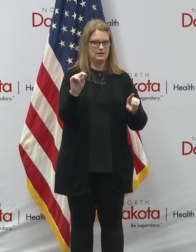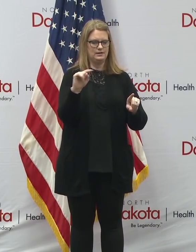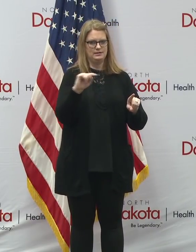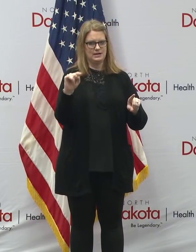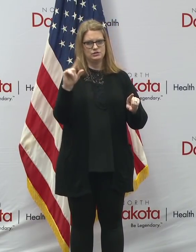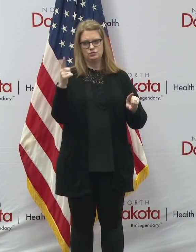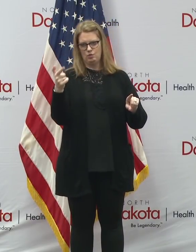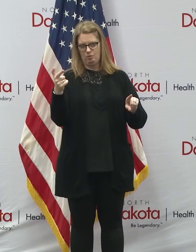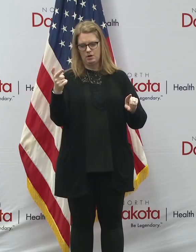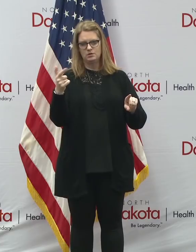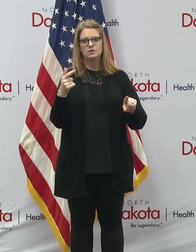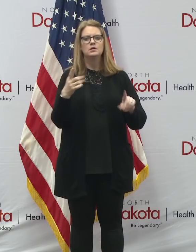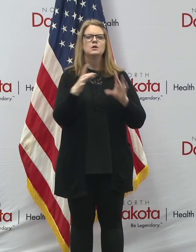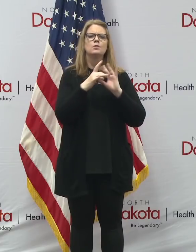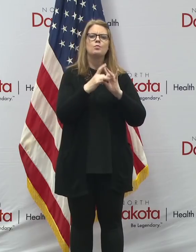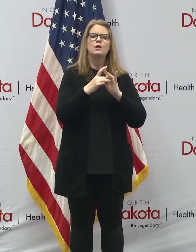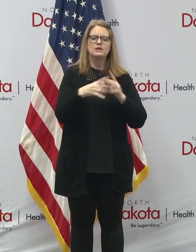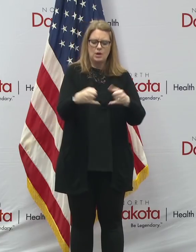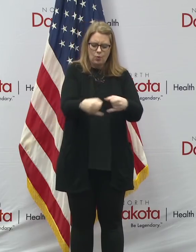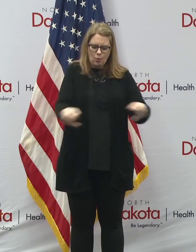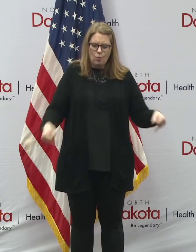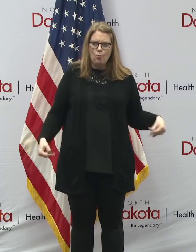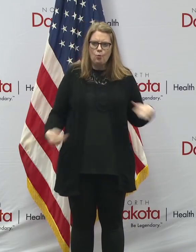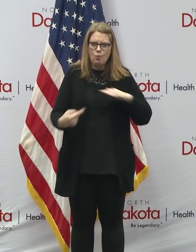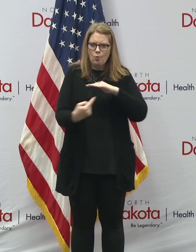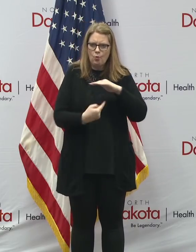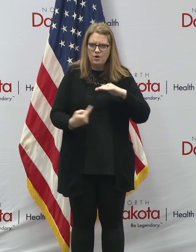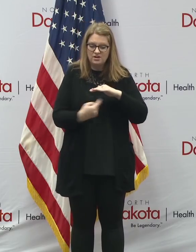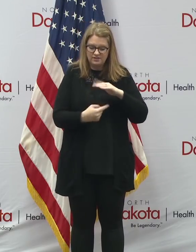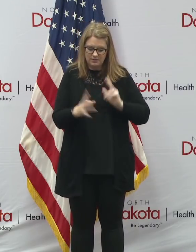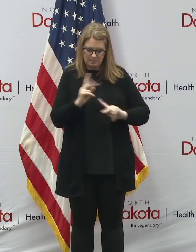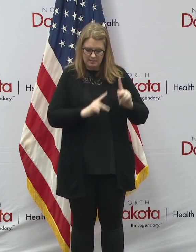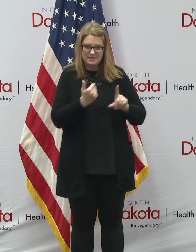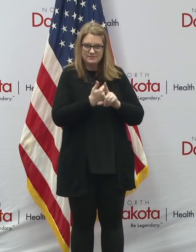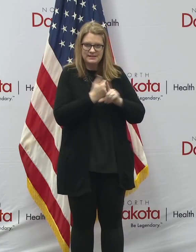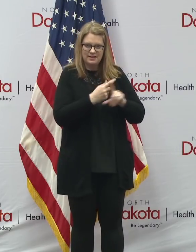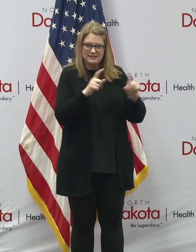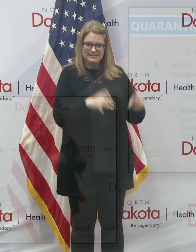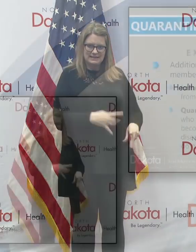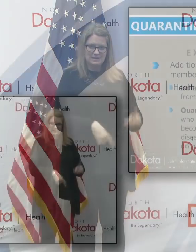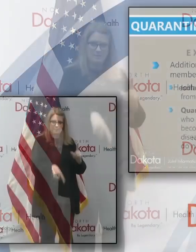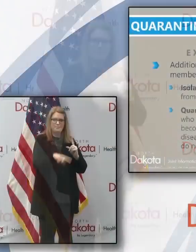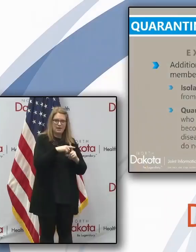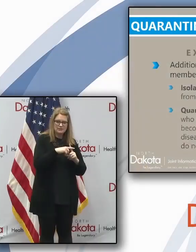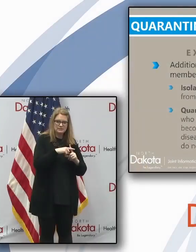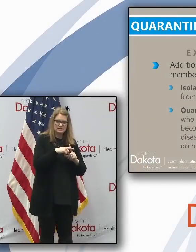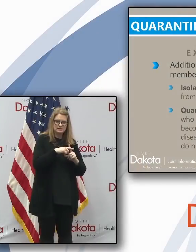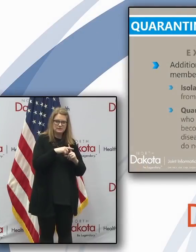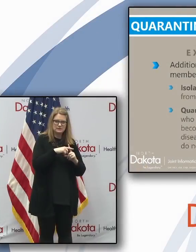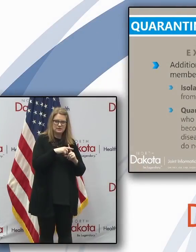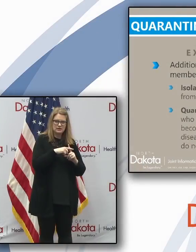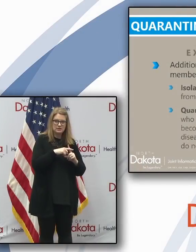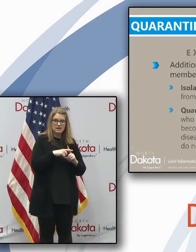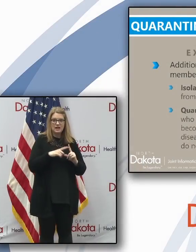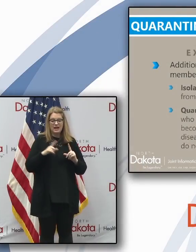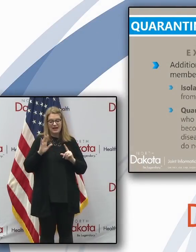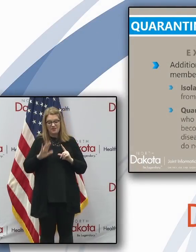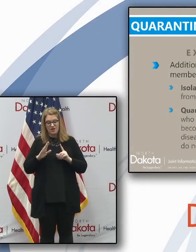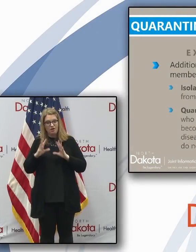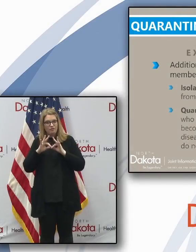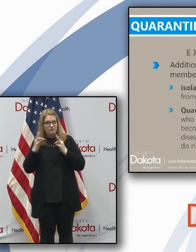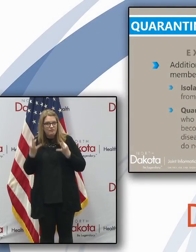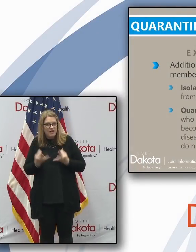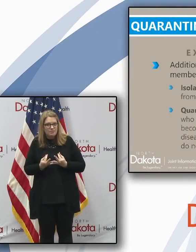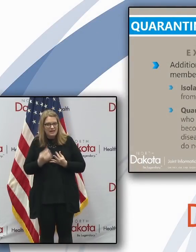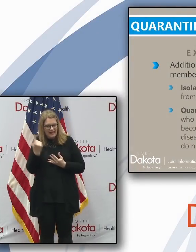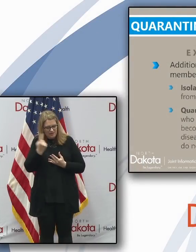21 regarding quarantine for individuals who test positive. And as well as for their family and household